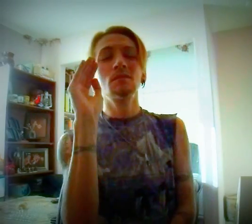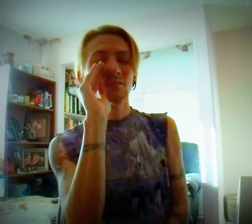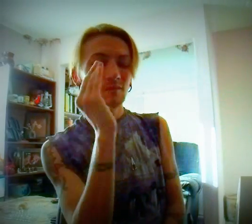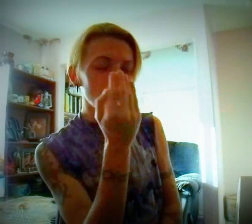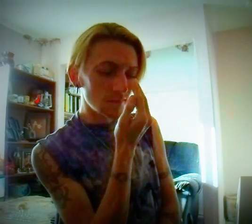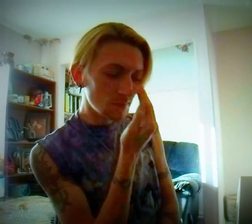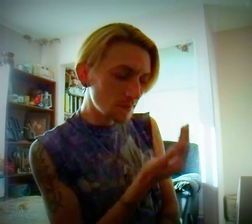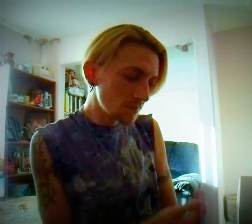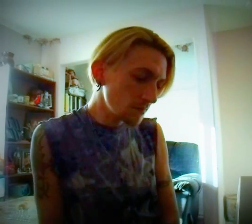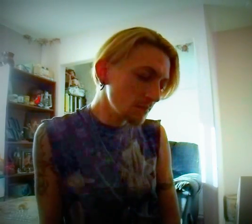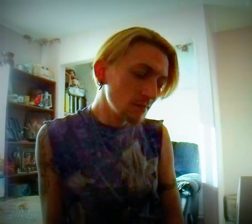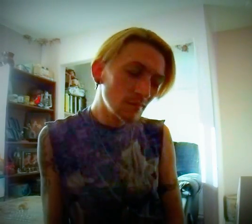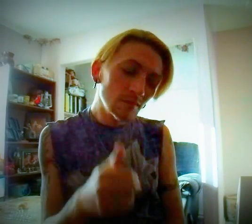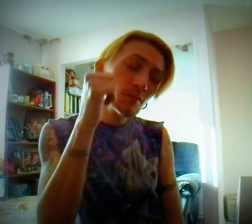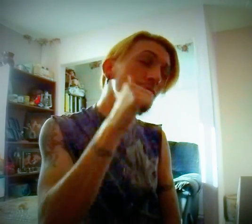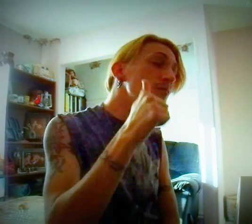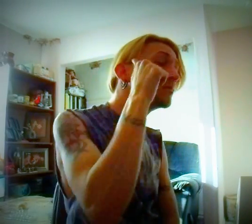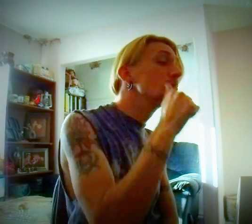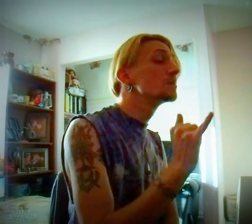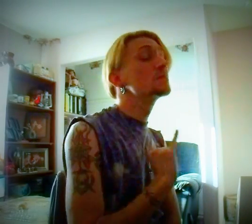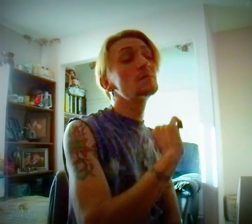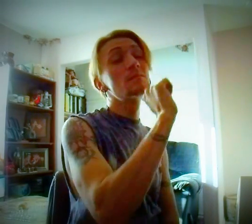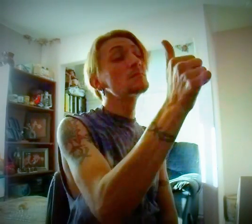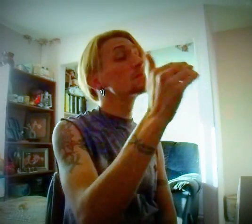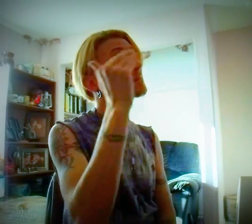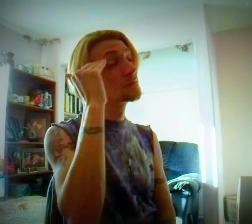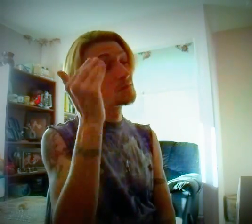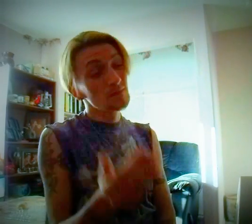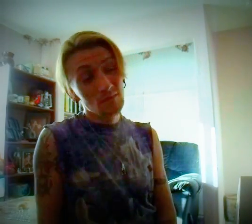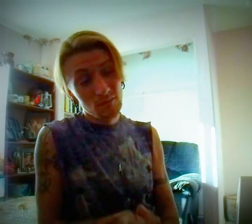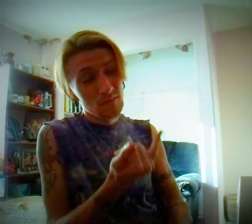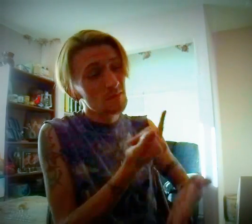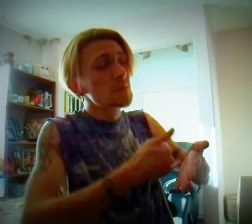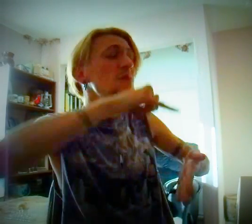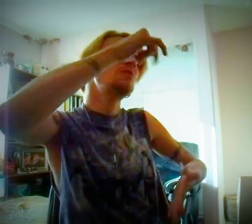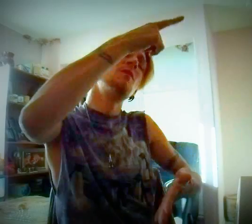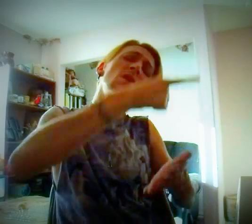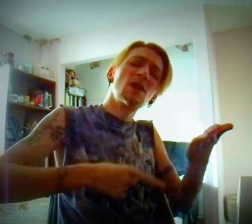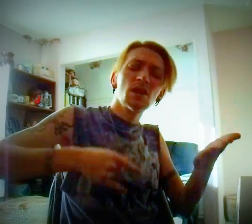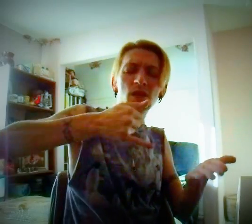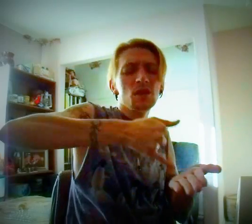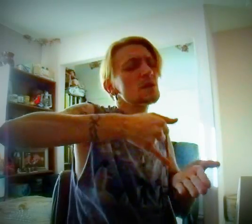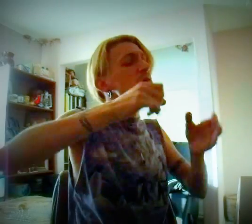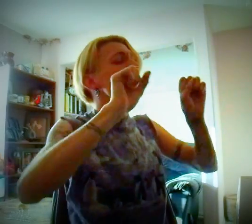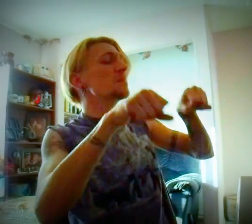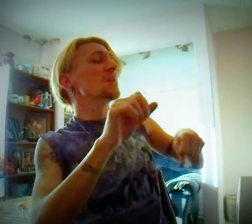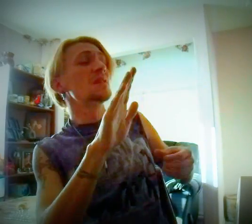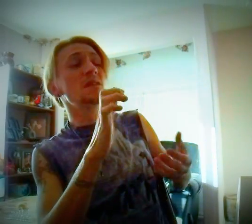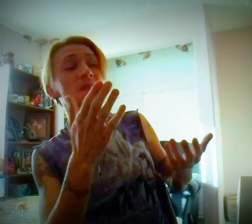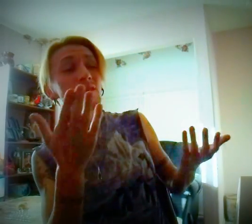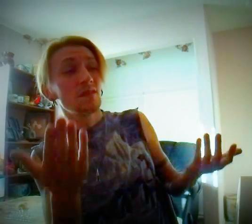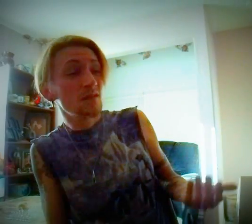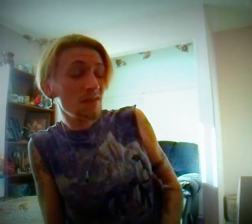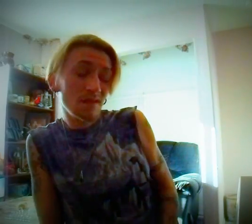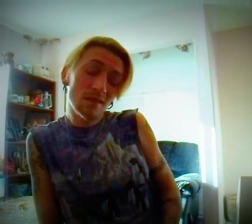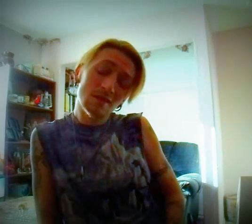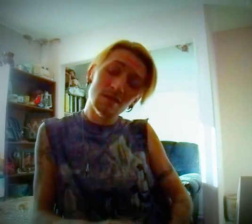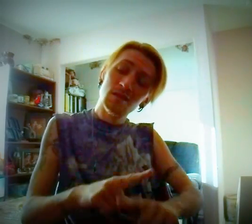of dawn And girls who didn't know Just what he could be Oh,